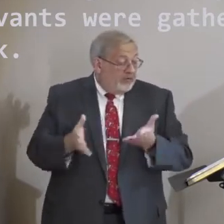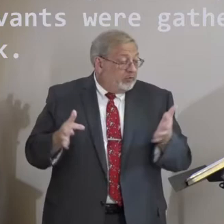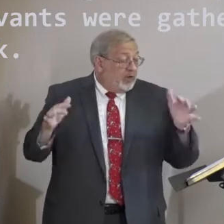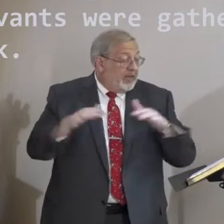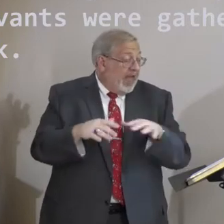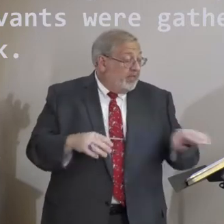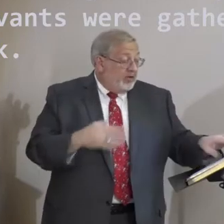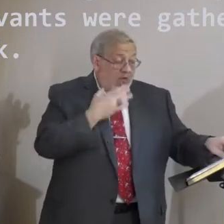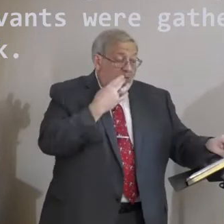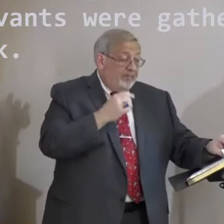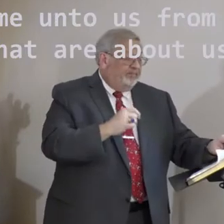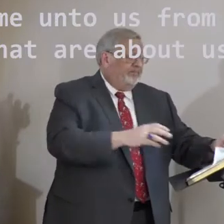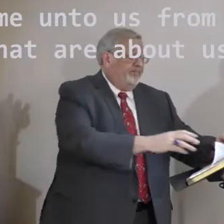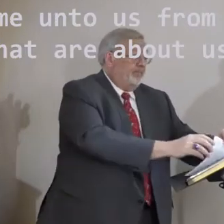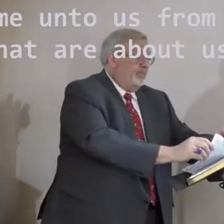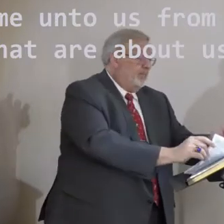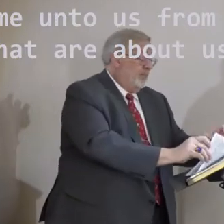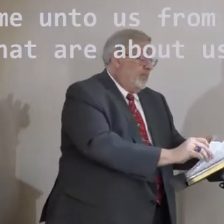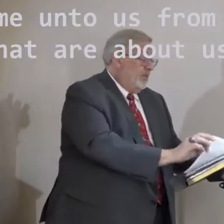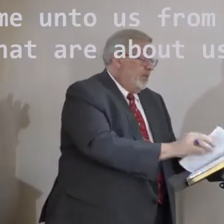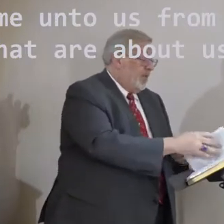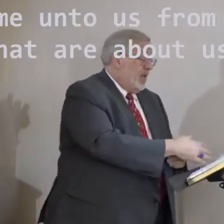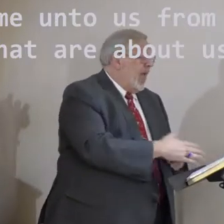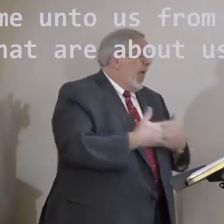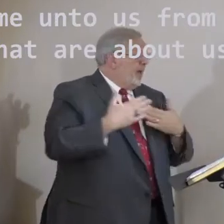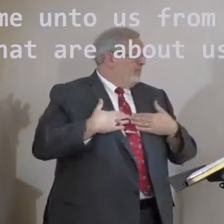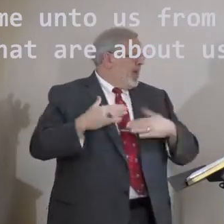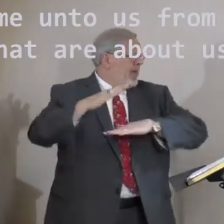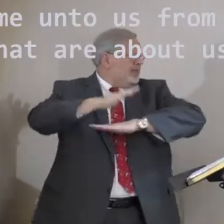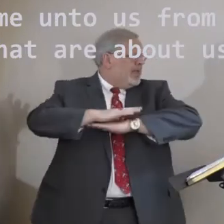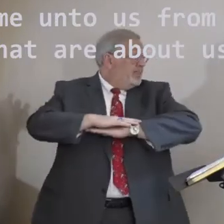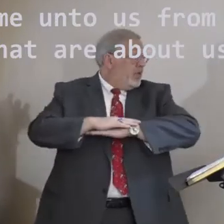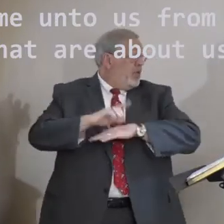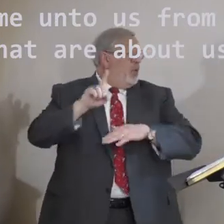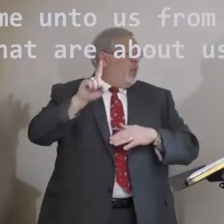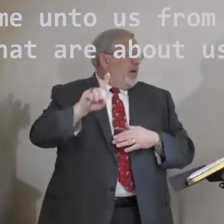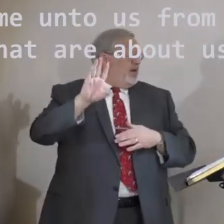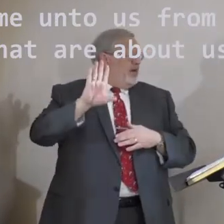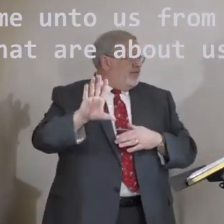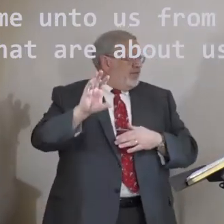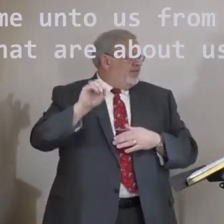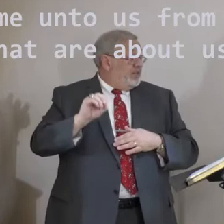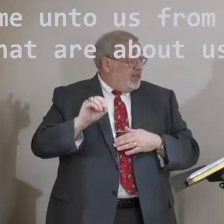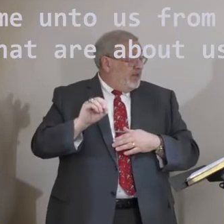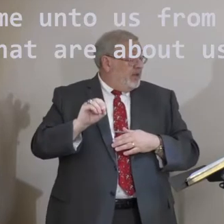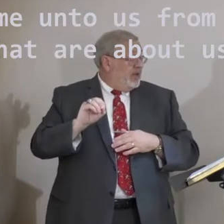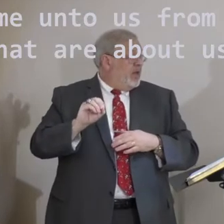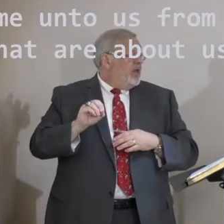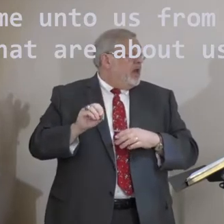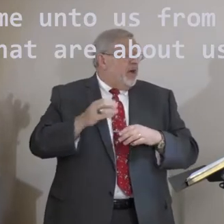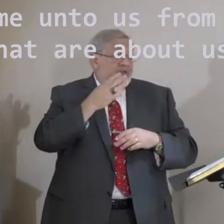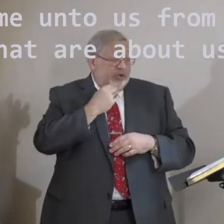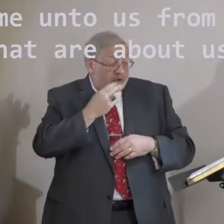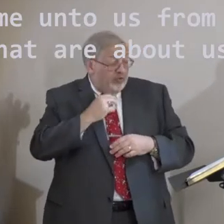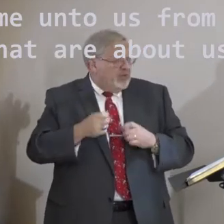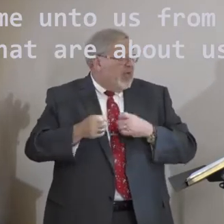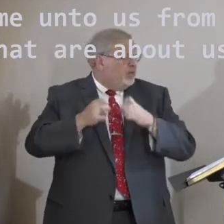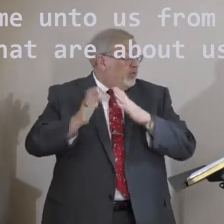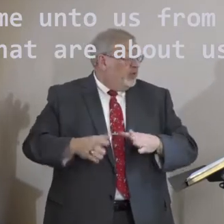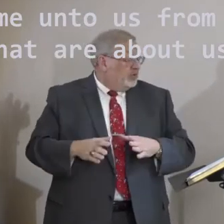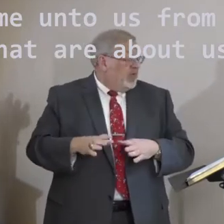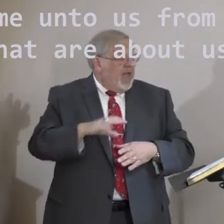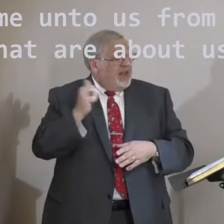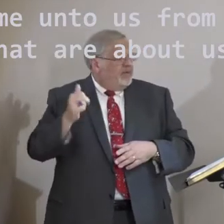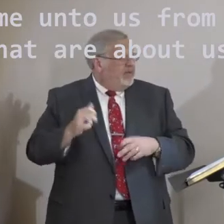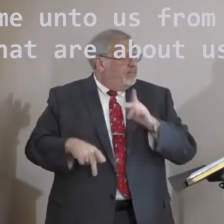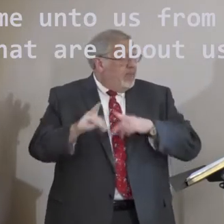thither unto the work. Moreover, there were at my table a hundred and fifty of the Jews and rulers, besides those that came unto us from